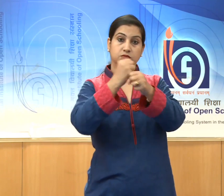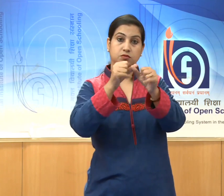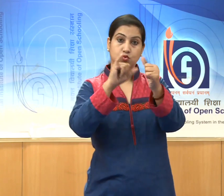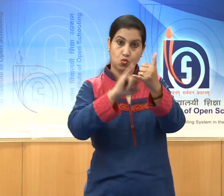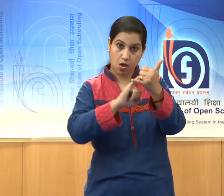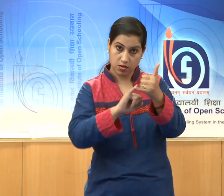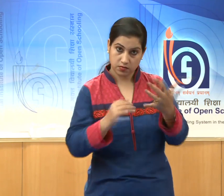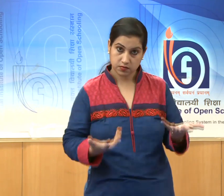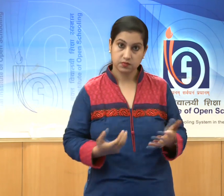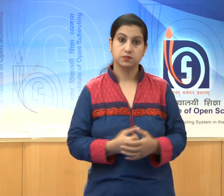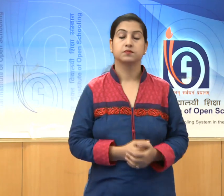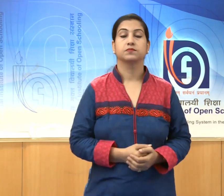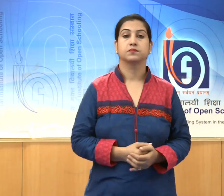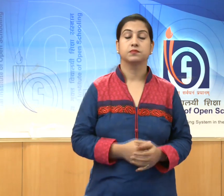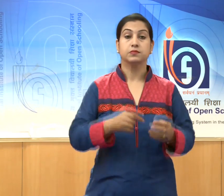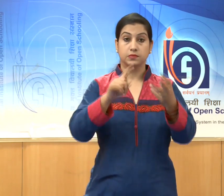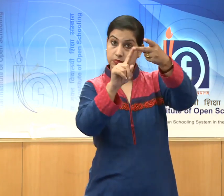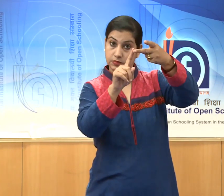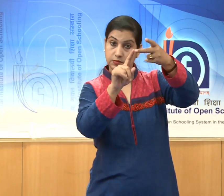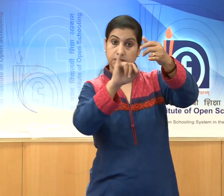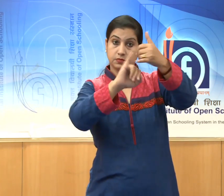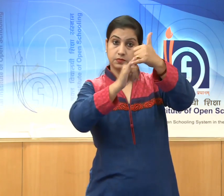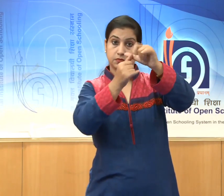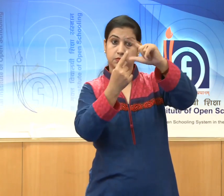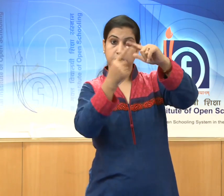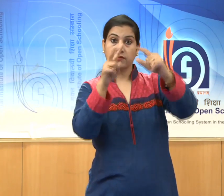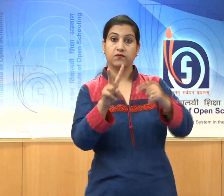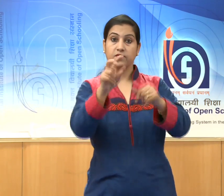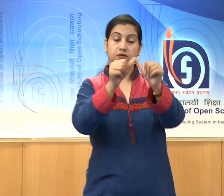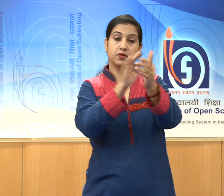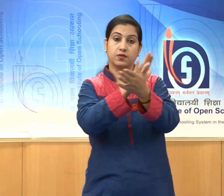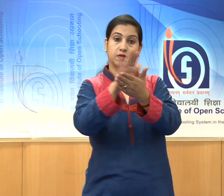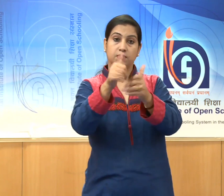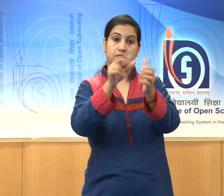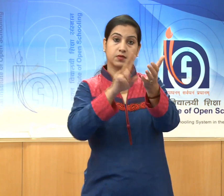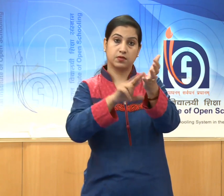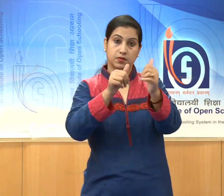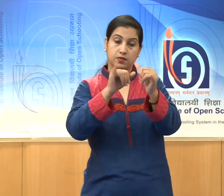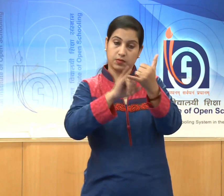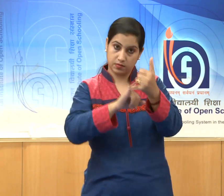Satya Bahanas, and Kushans and